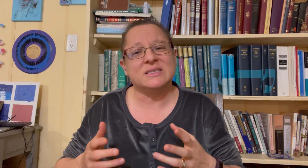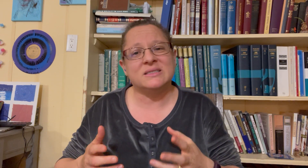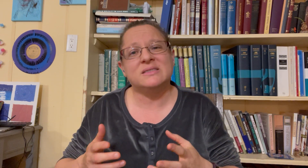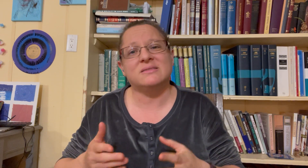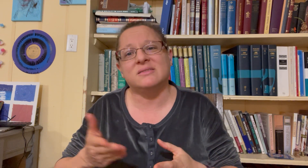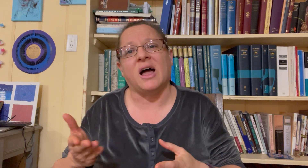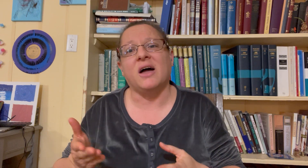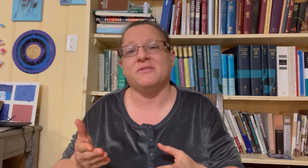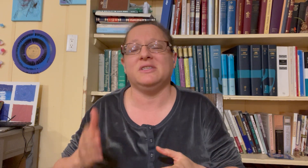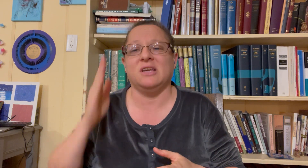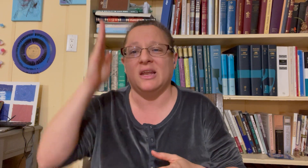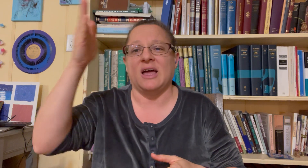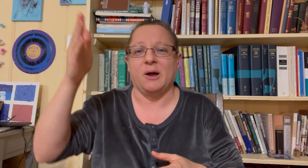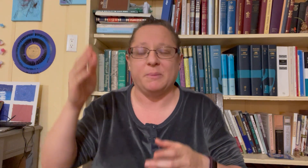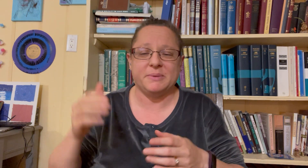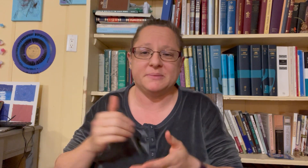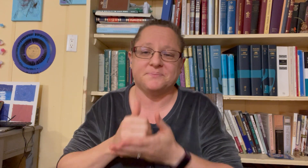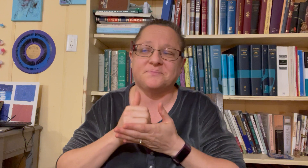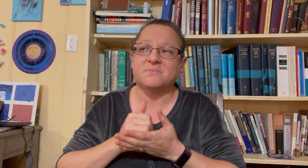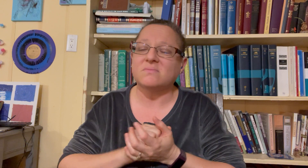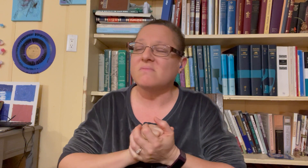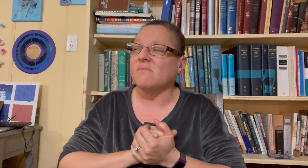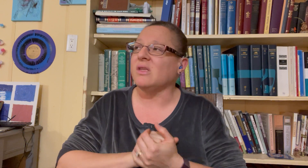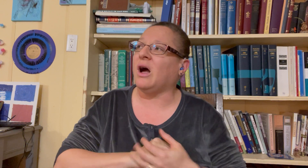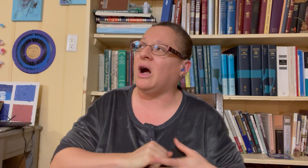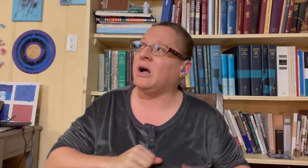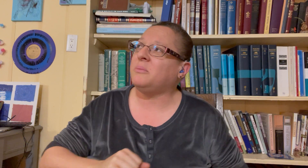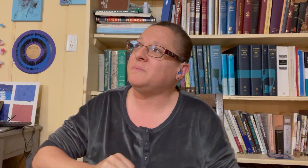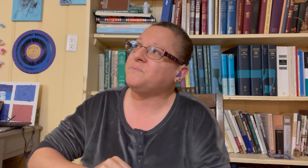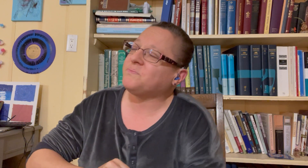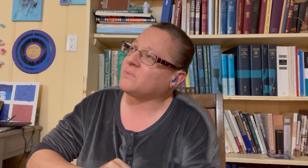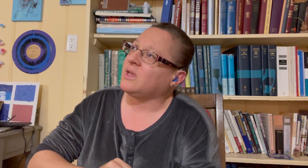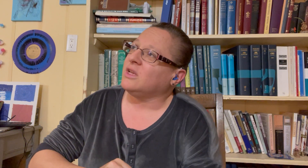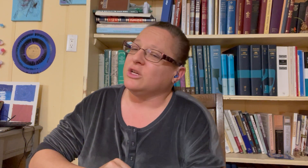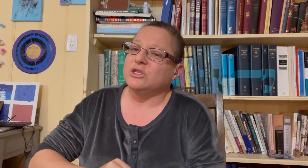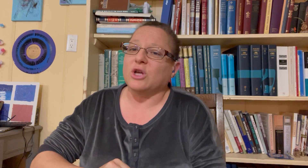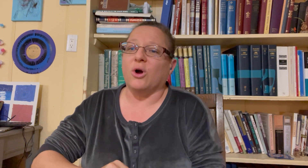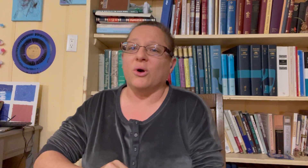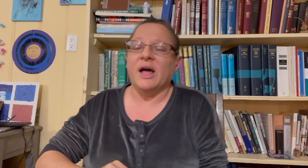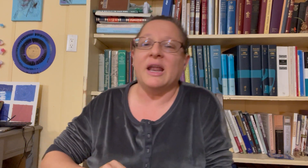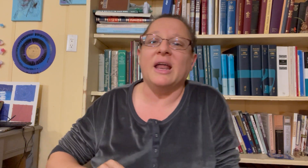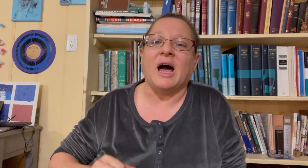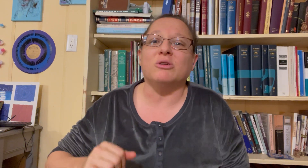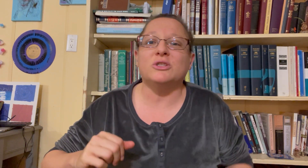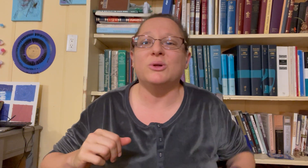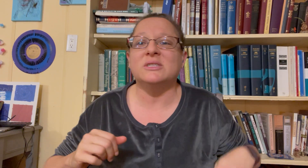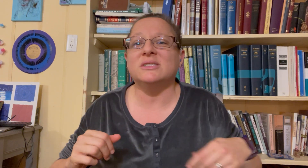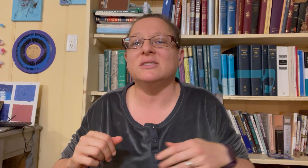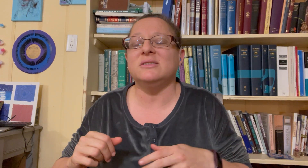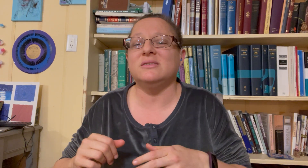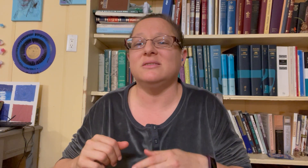stuff it's gonna help um so and then also this is